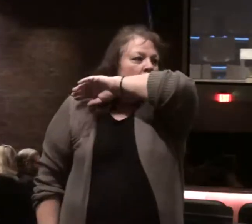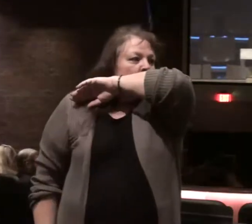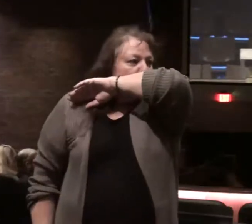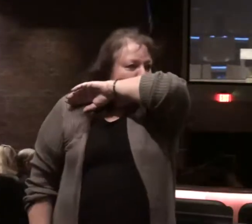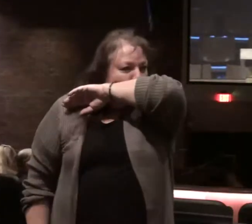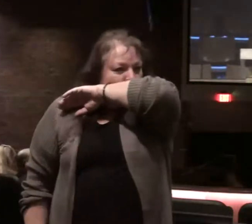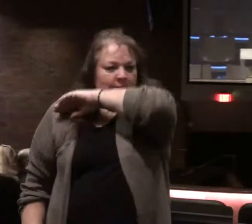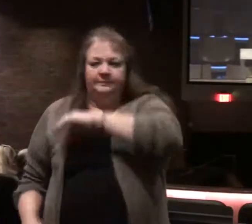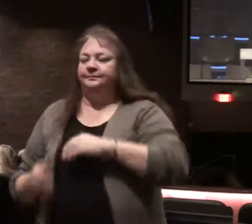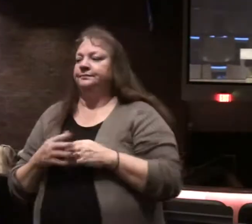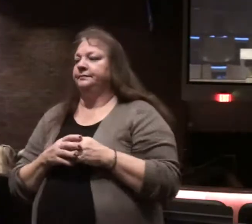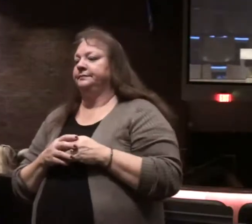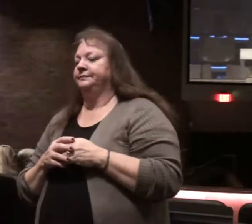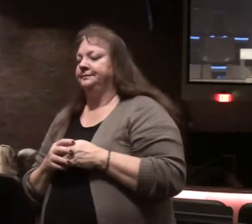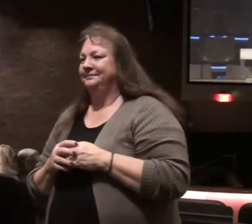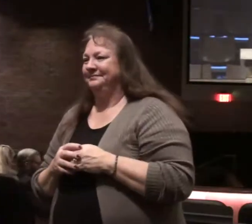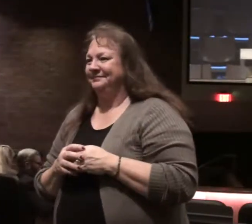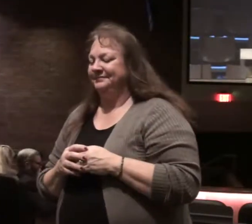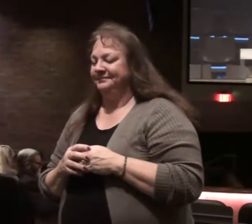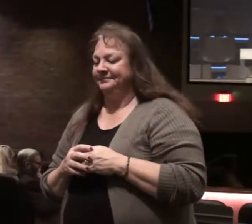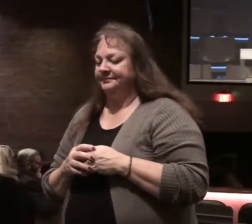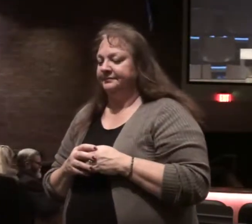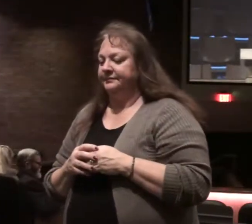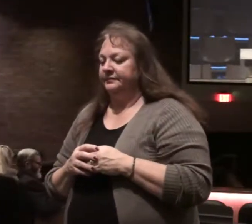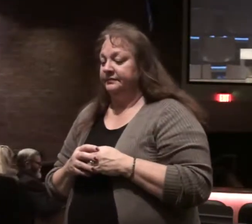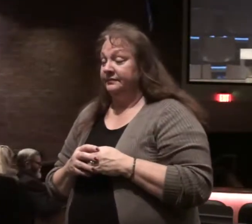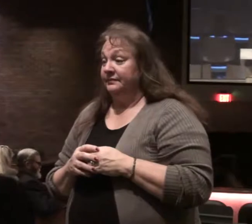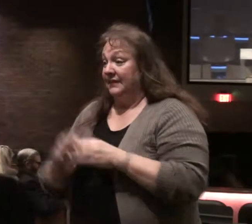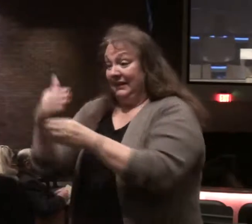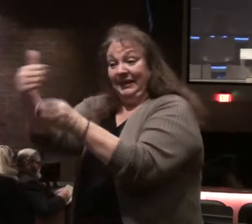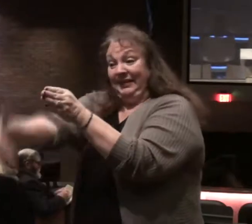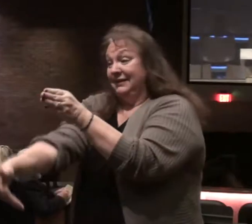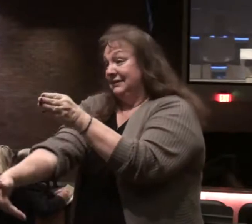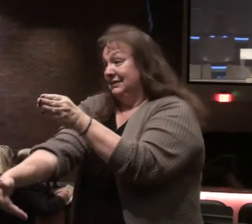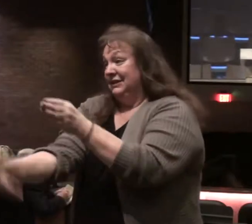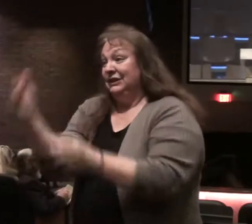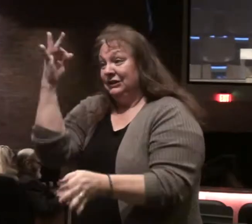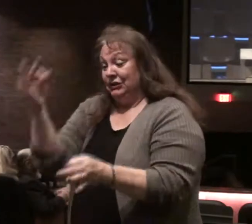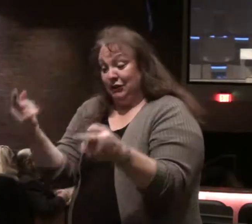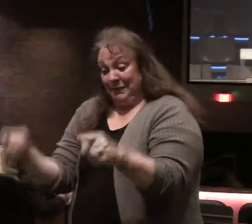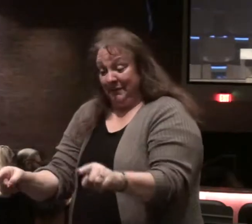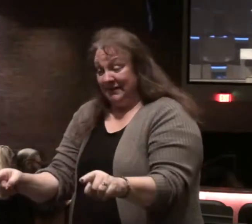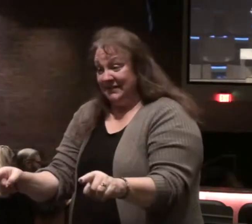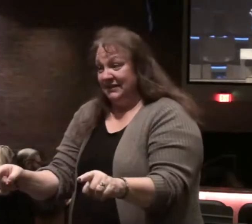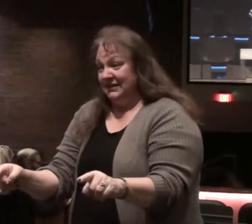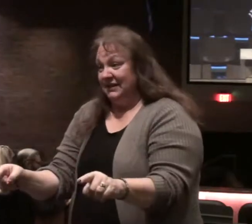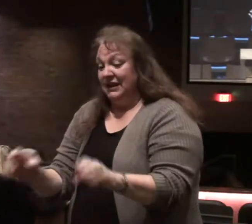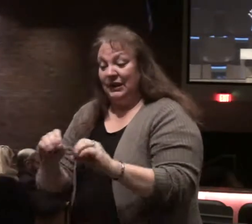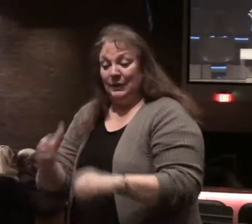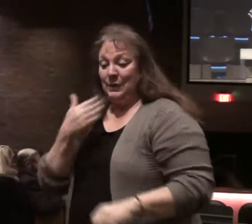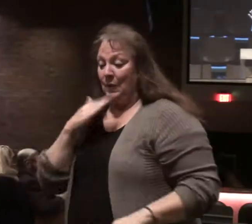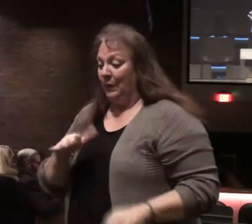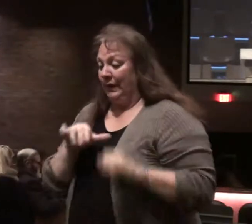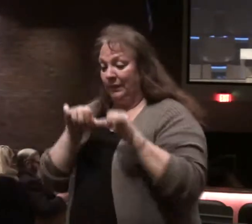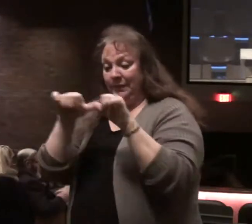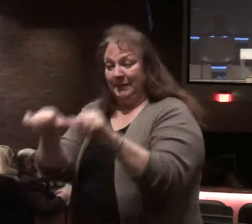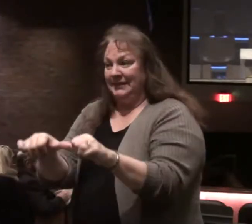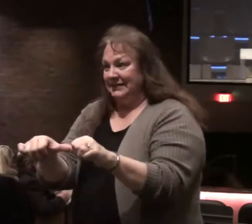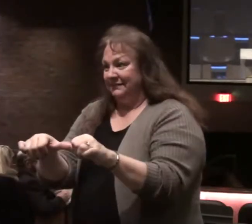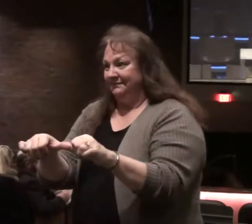in Psalm 1 this just states the fact that in the end when judgment comes no wicked will remain